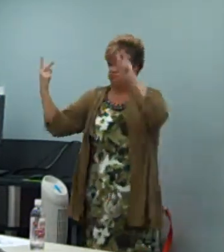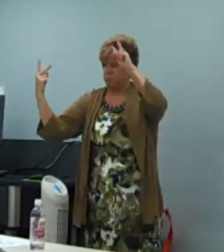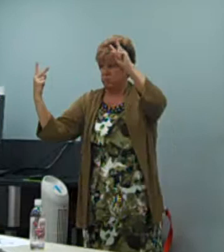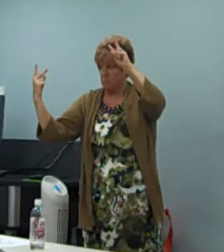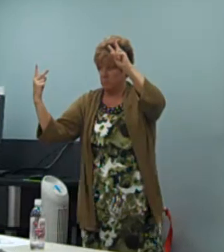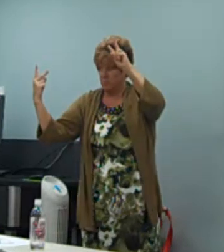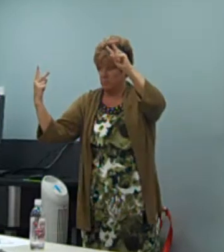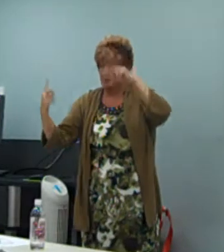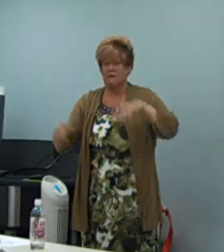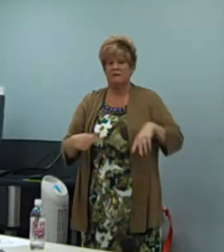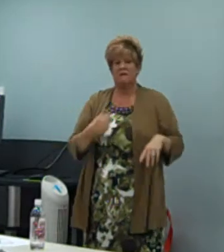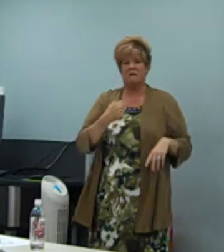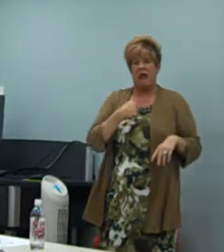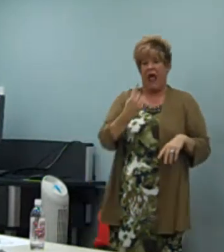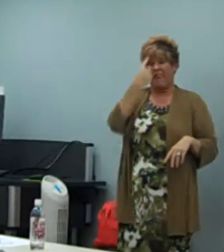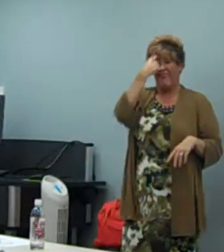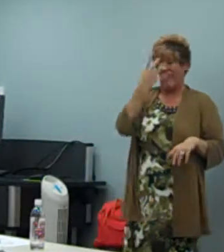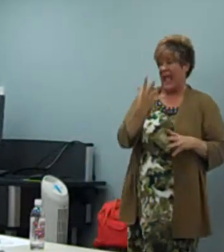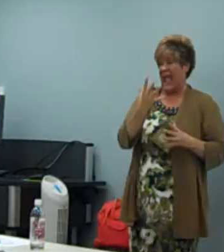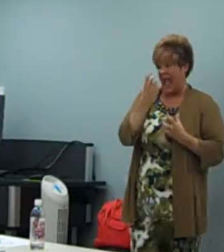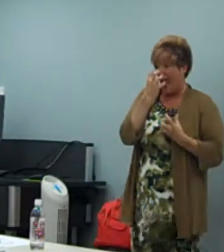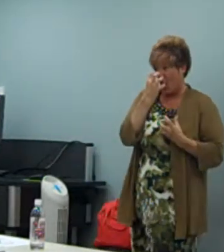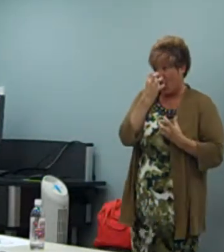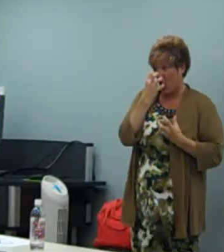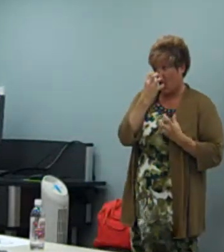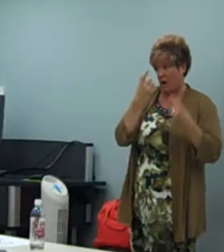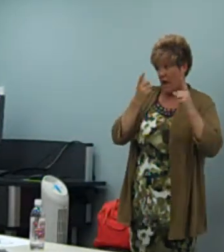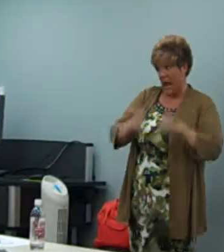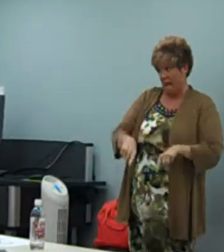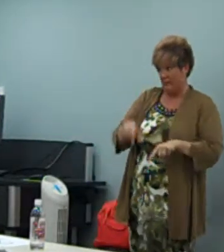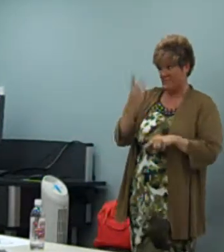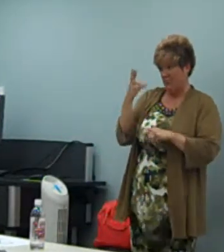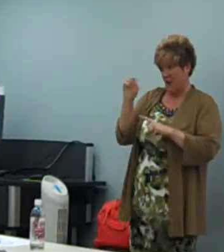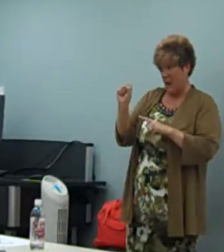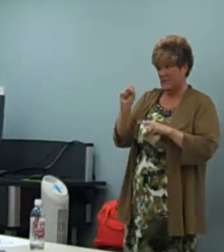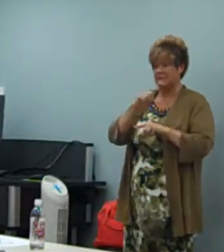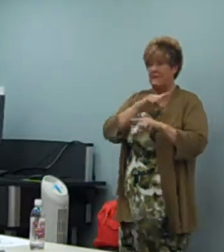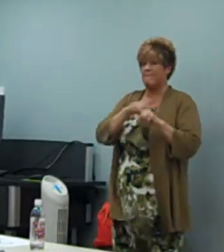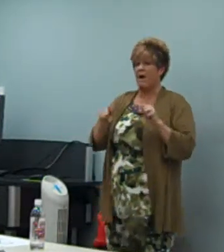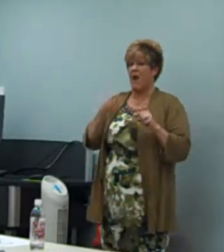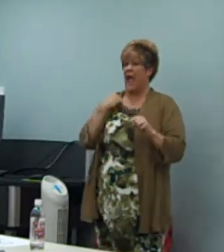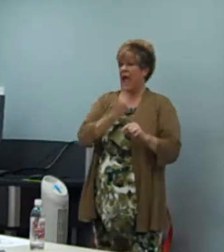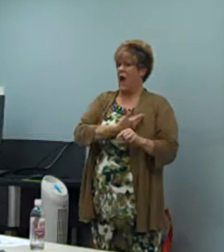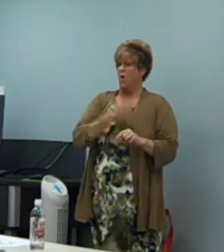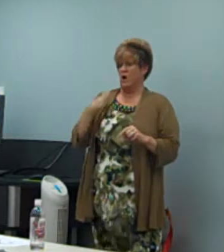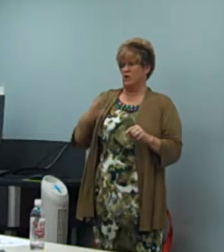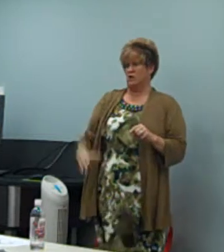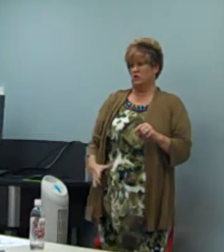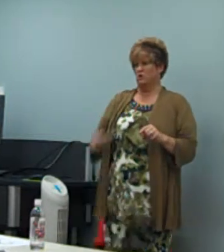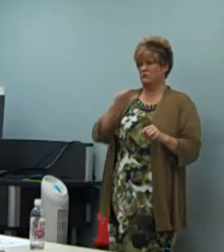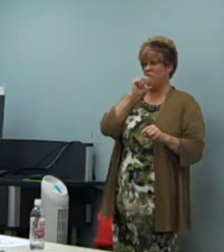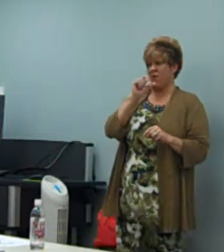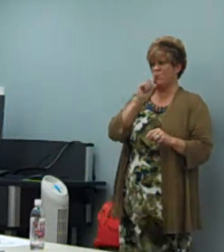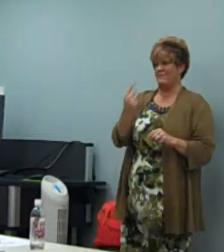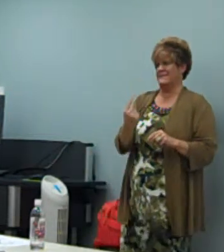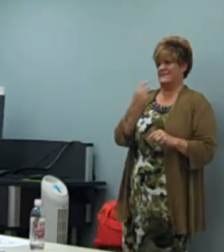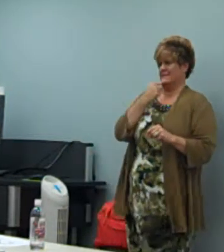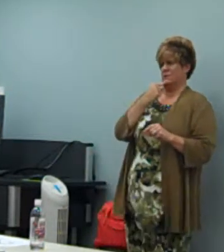can see them getting, you know, upset when I misunderstand, and the anger will happen,